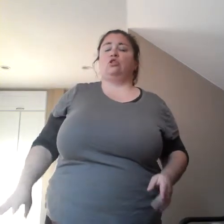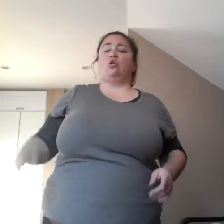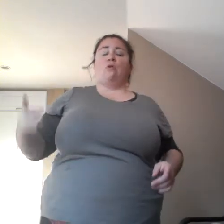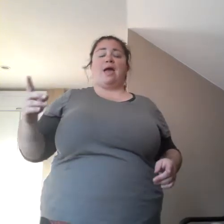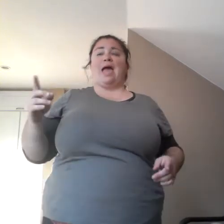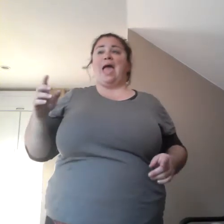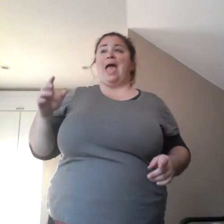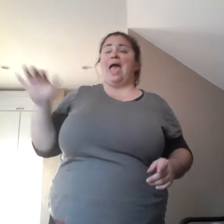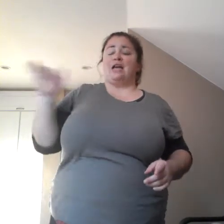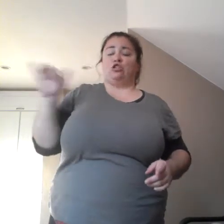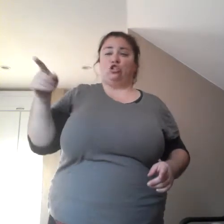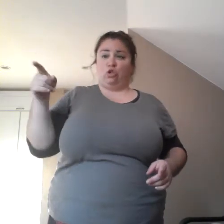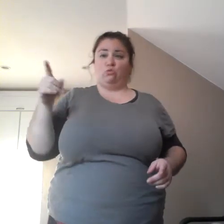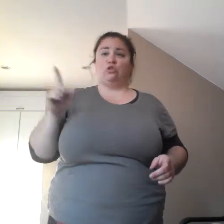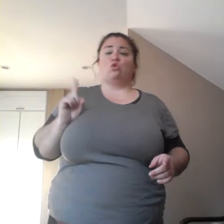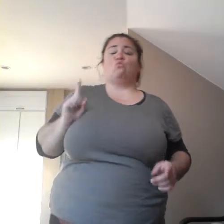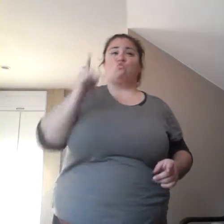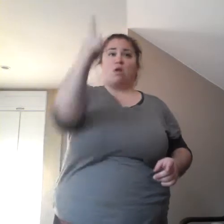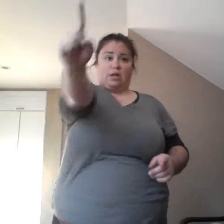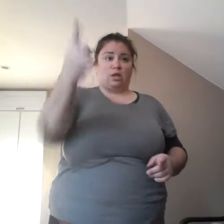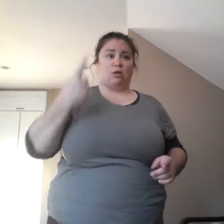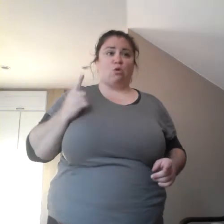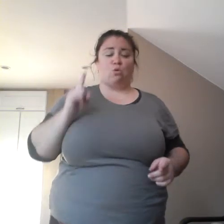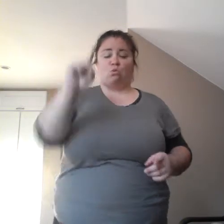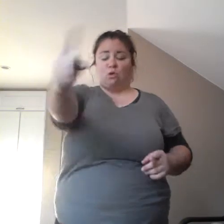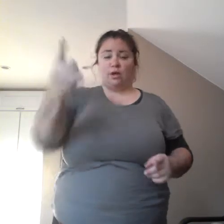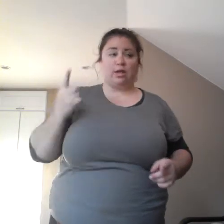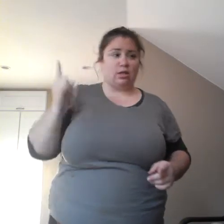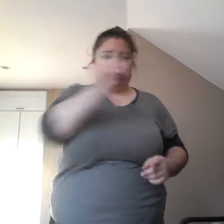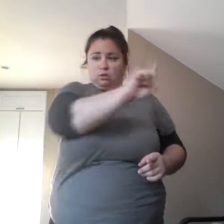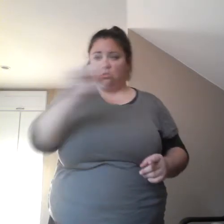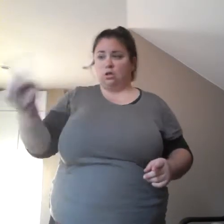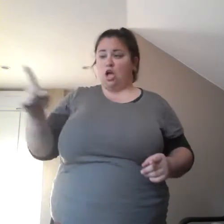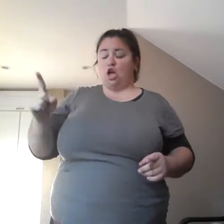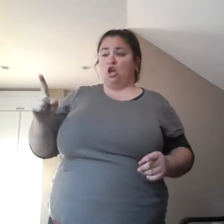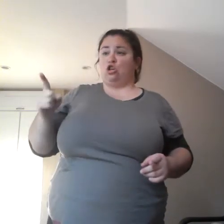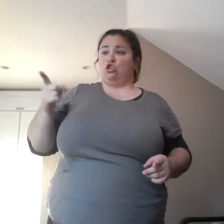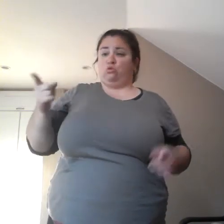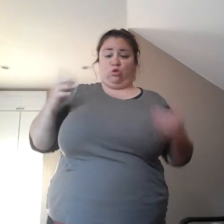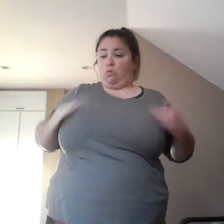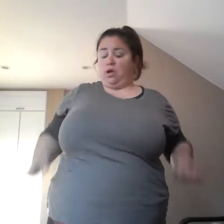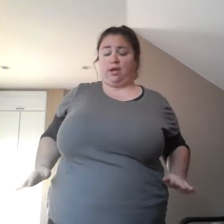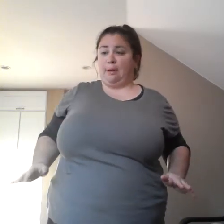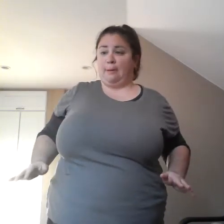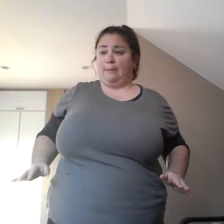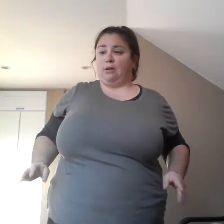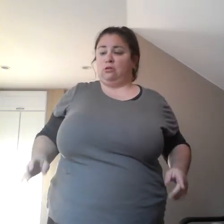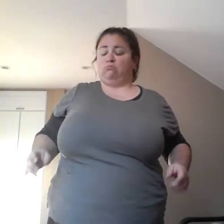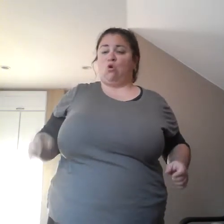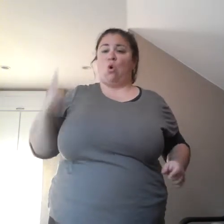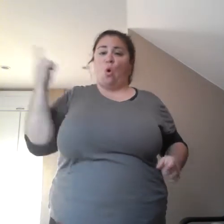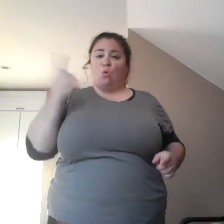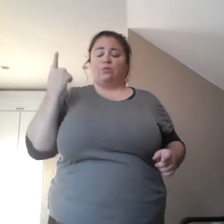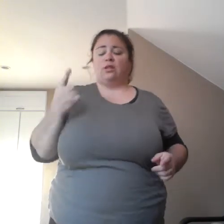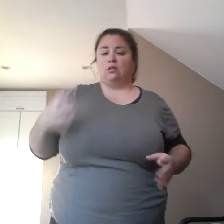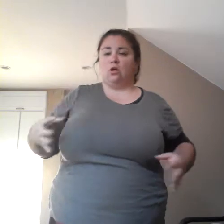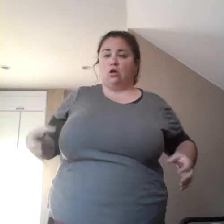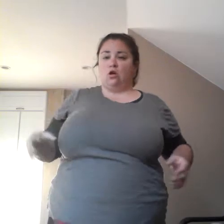Um, just the tablecloth. So then eventually her roommate got home and her roommate said that she had her cell phone. So